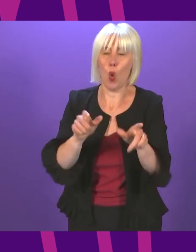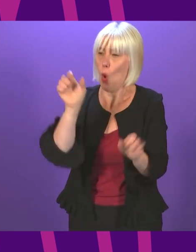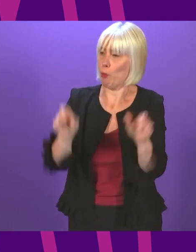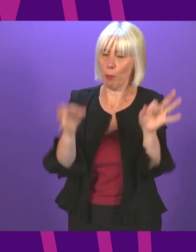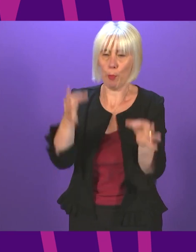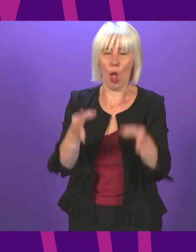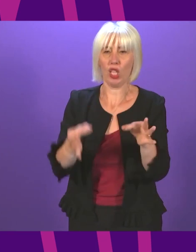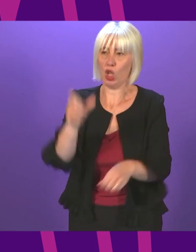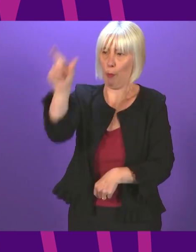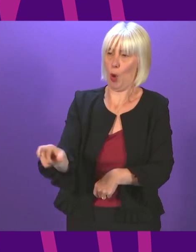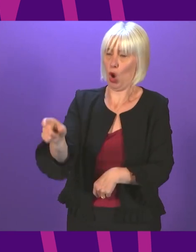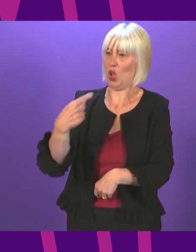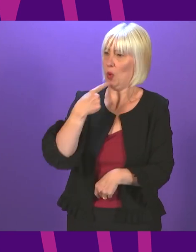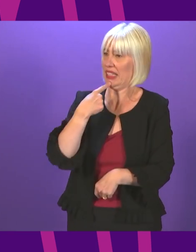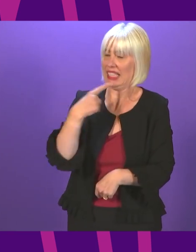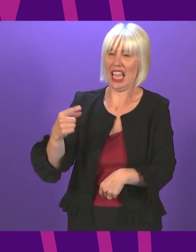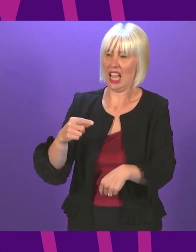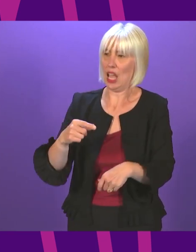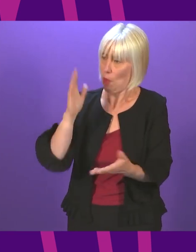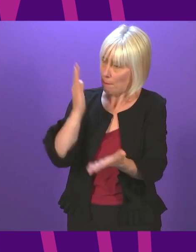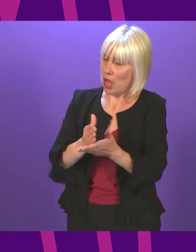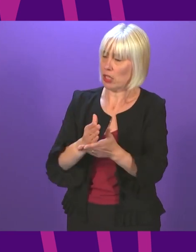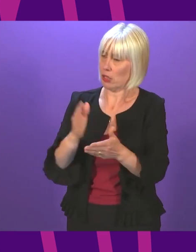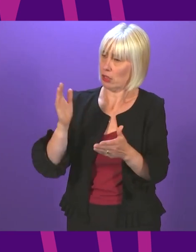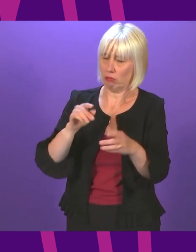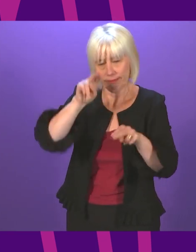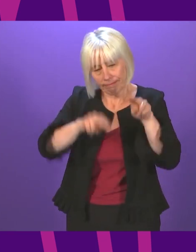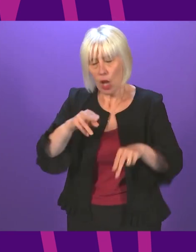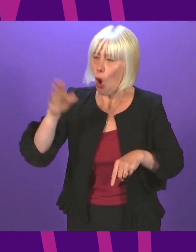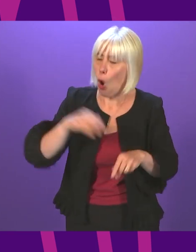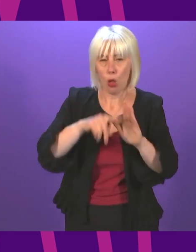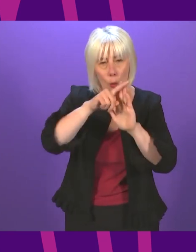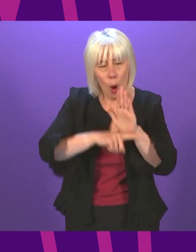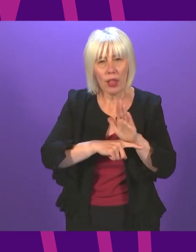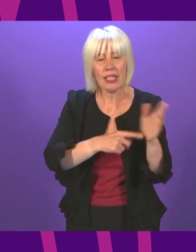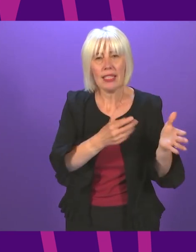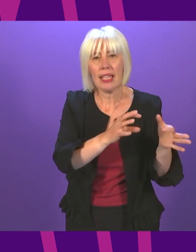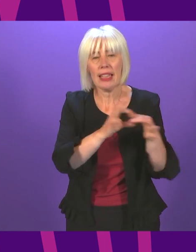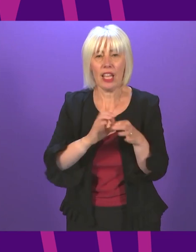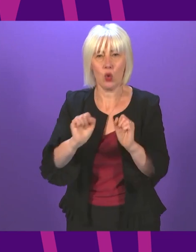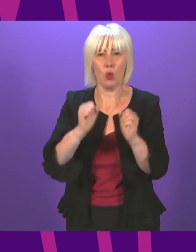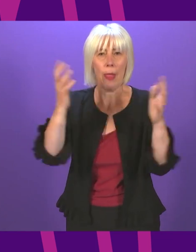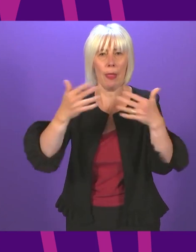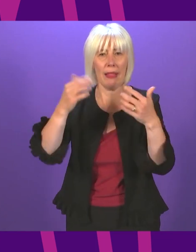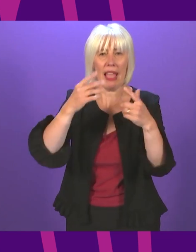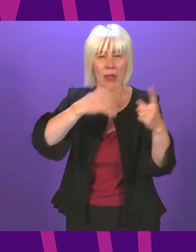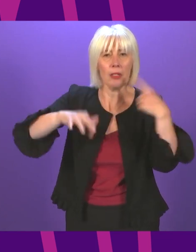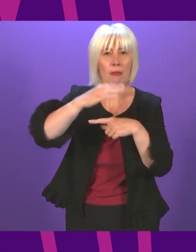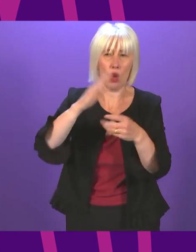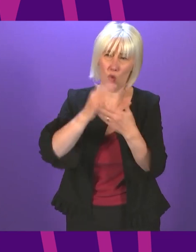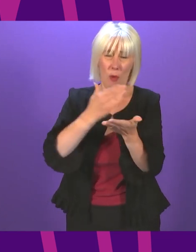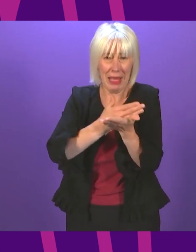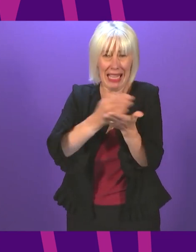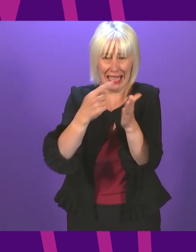would suggest that we don't assess all of our policies against the climate imperative so we set out clearly